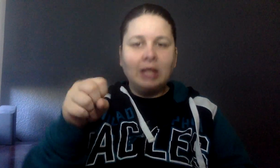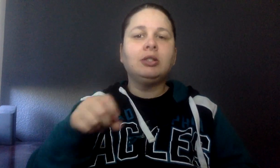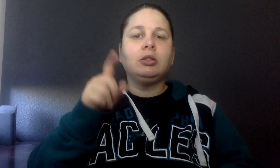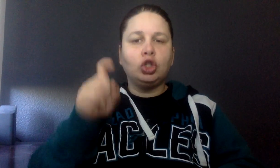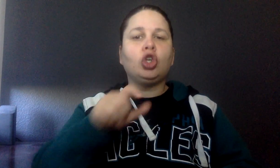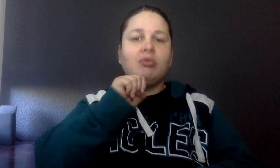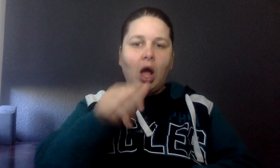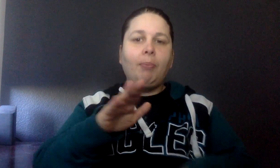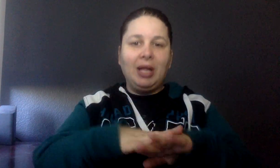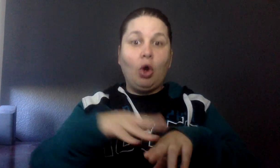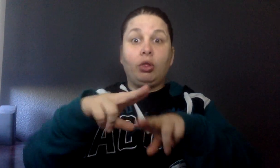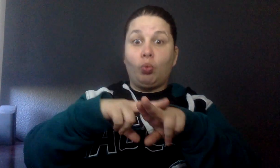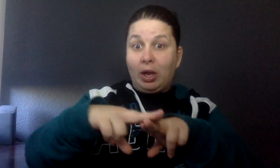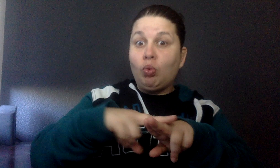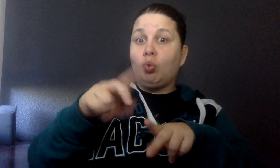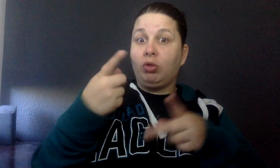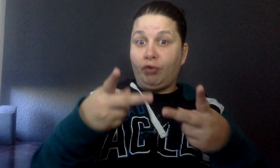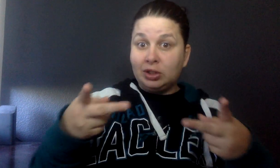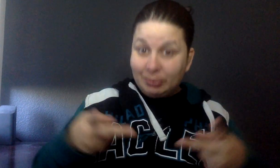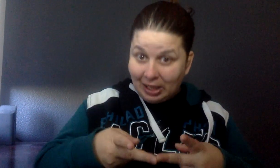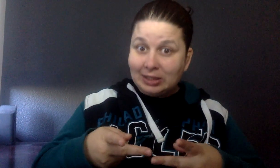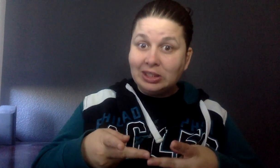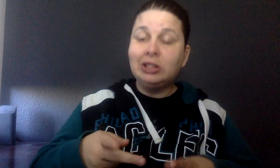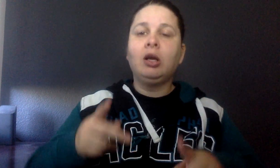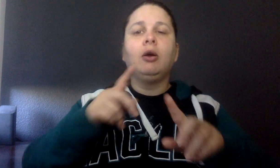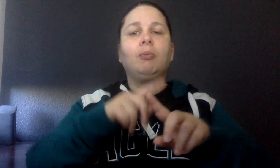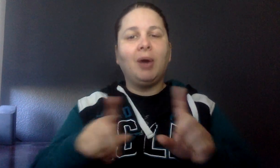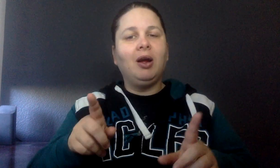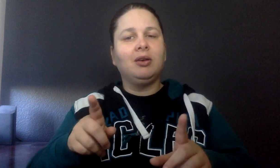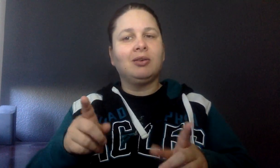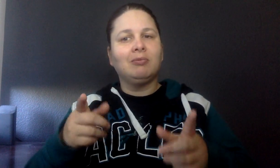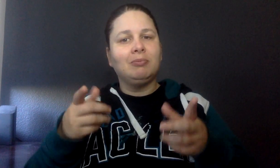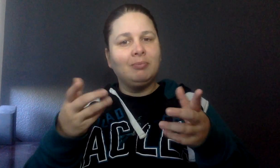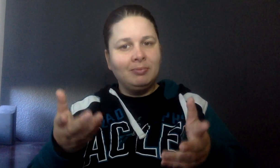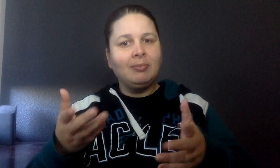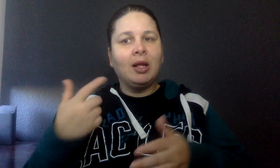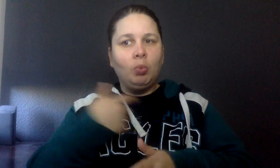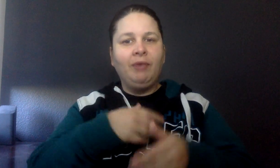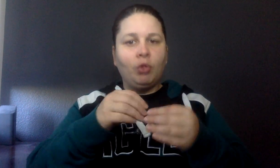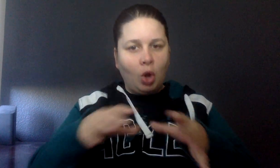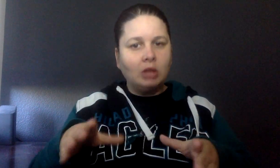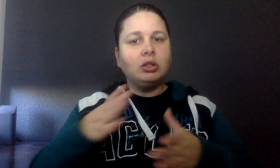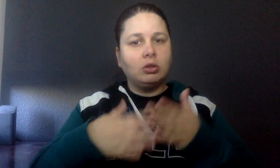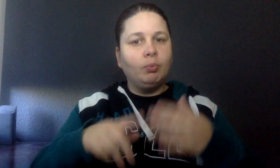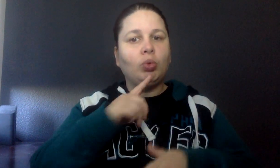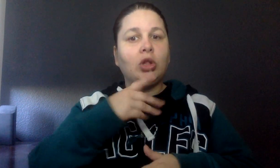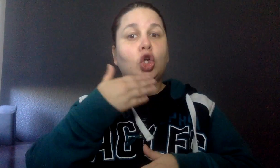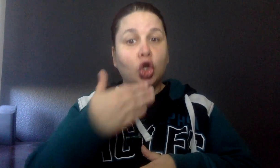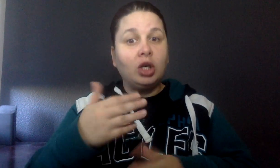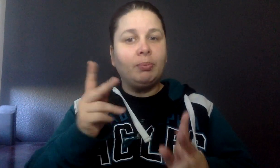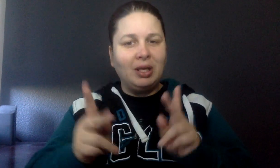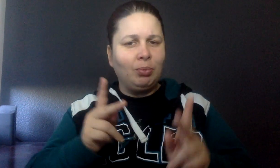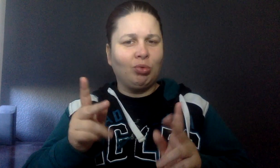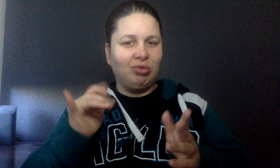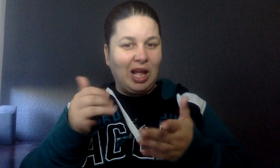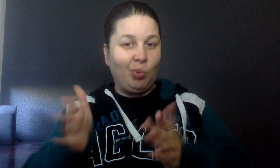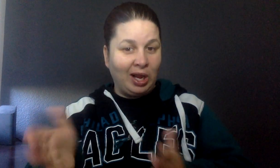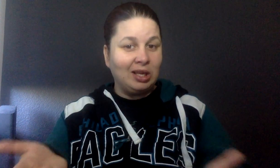should not be on the way over the first place. But we've watched some really good people that way.